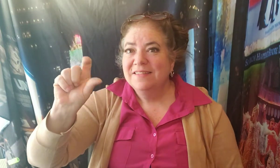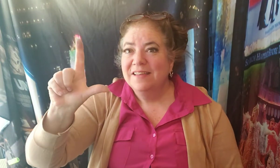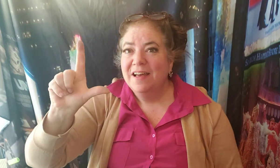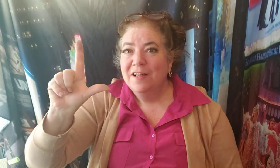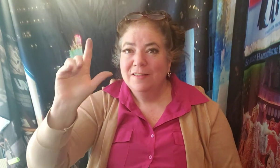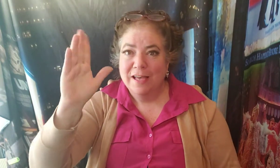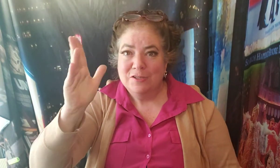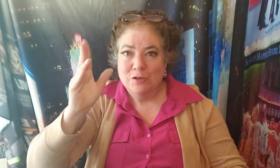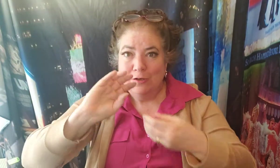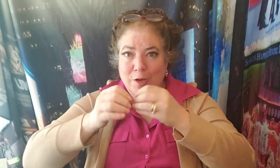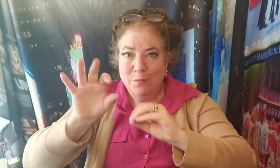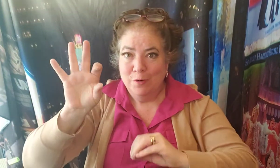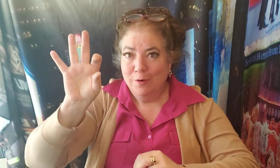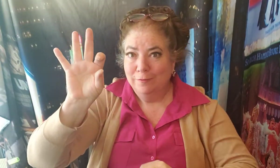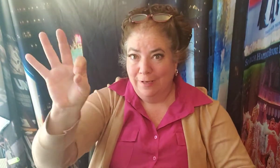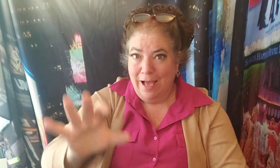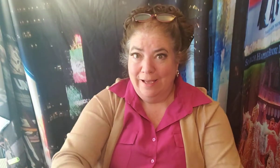AASL lecture number nine.